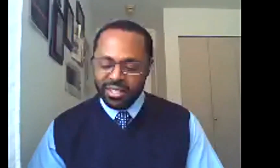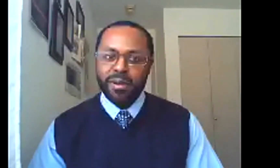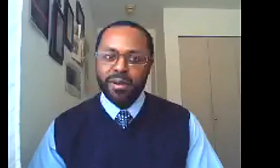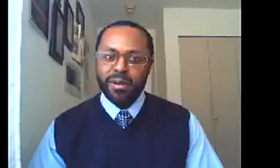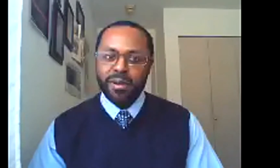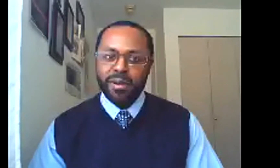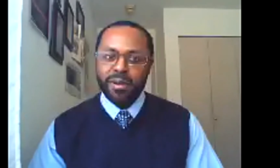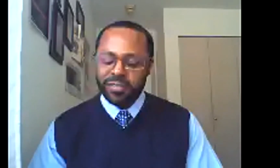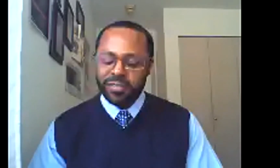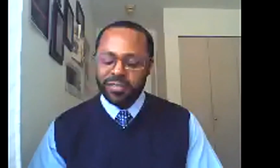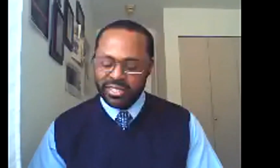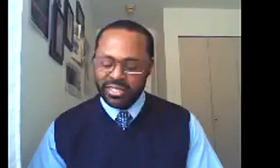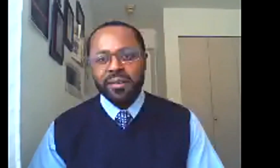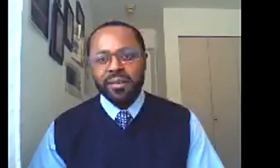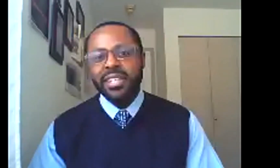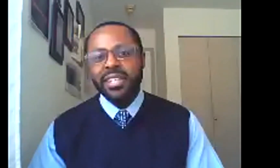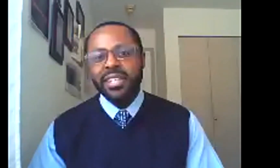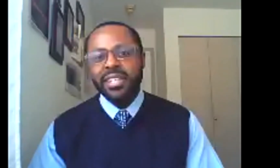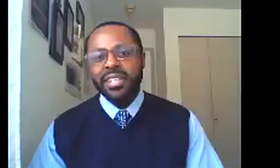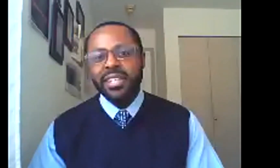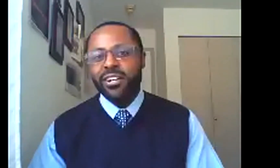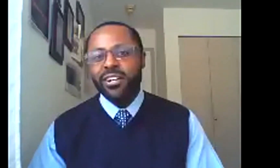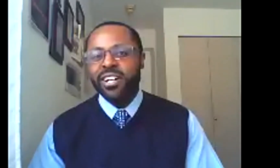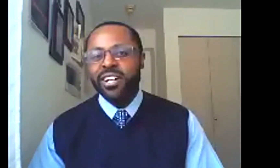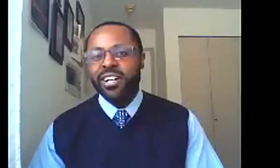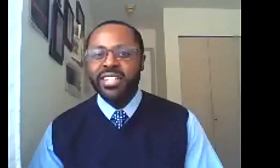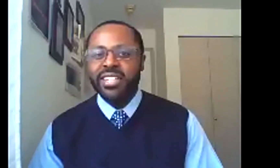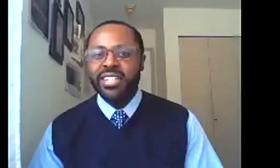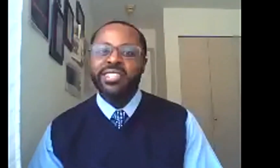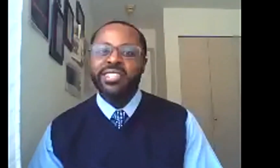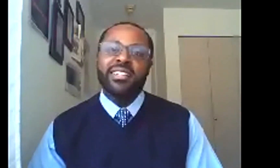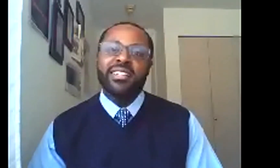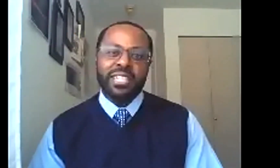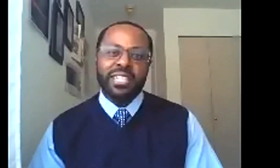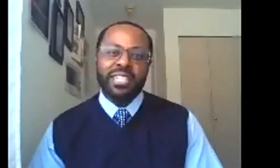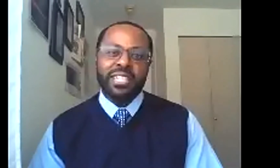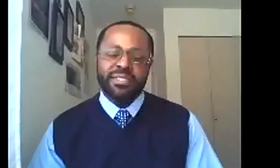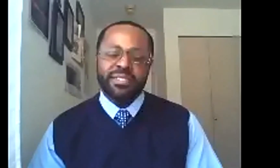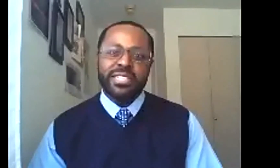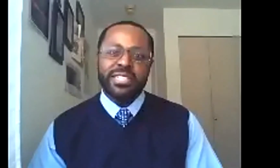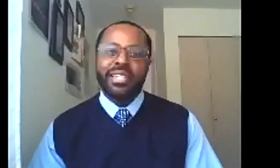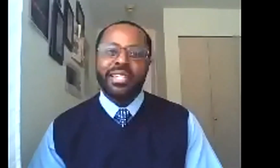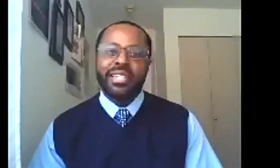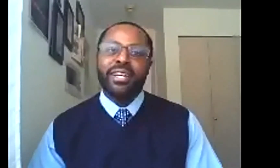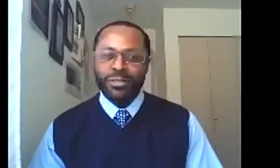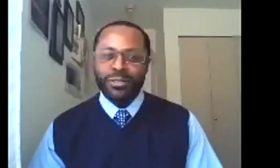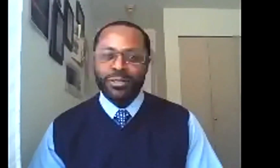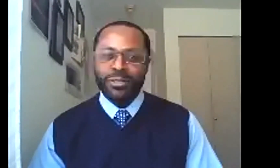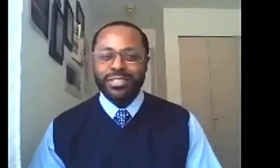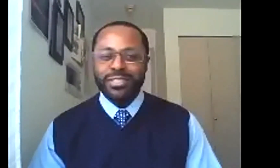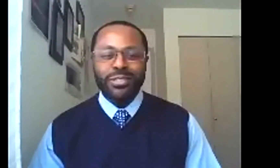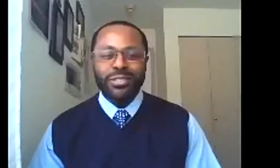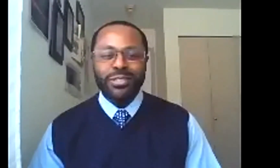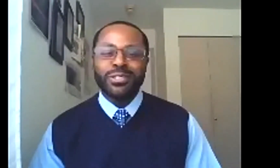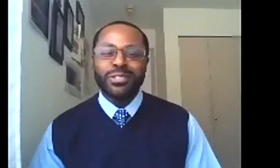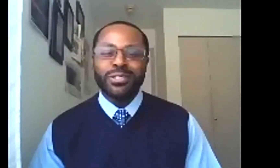and offer some observations, uh, beginning with thinking about the larger context that we're living in, right? So thinking as a